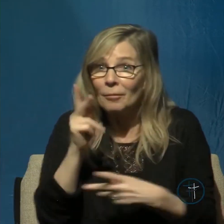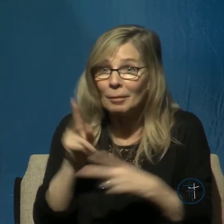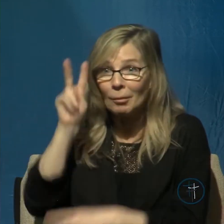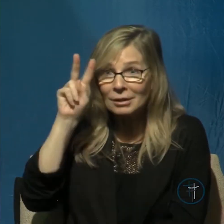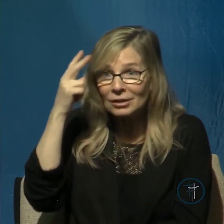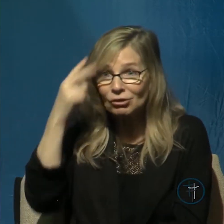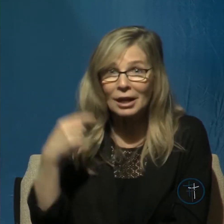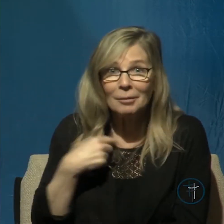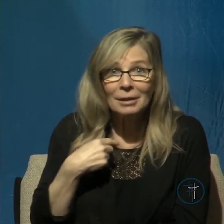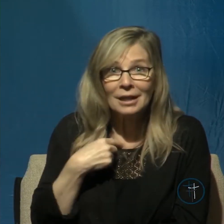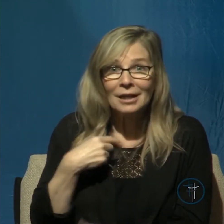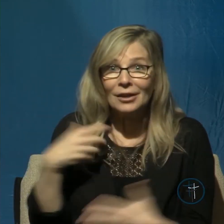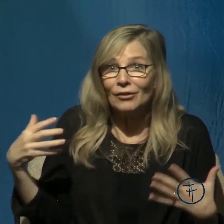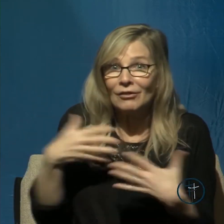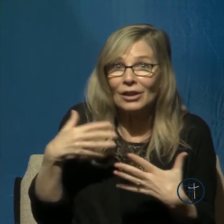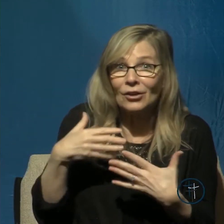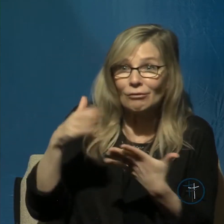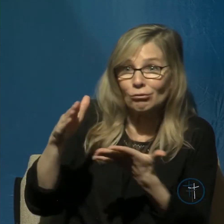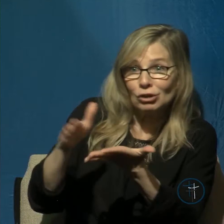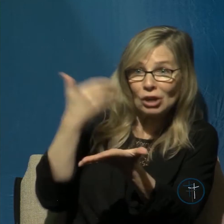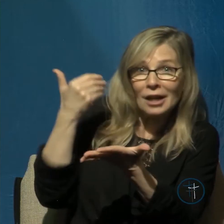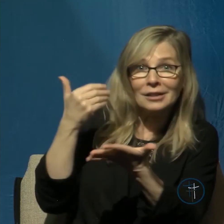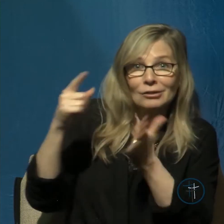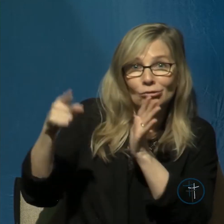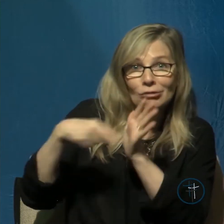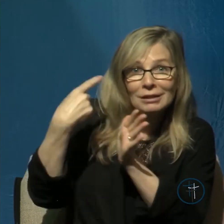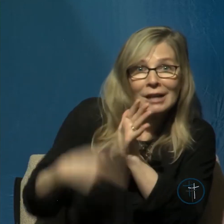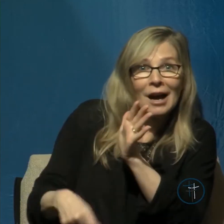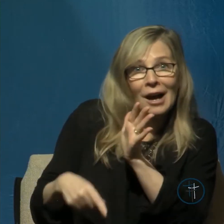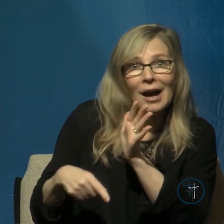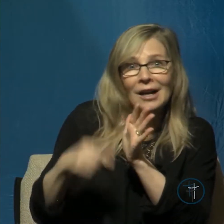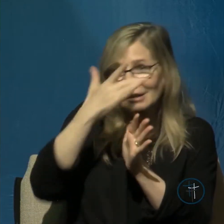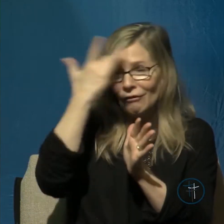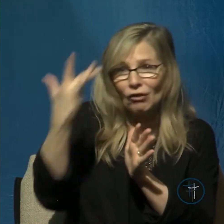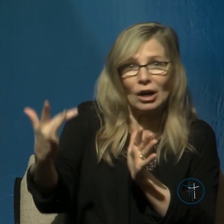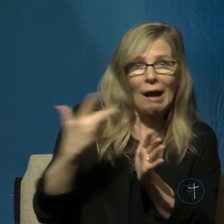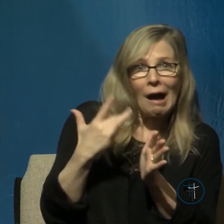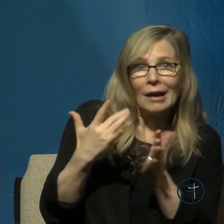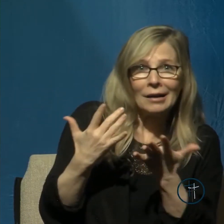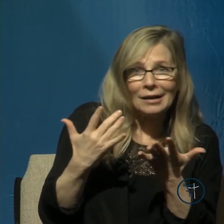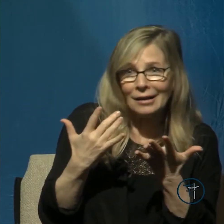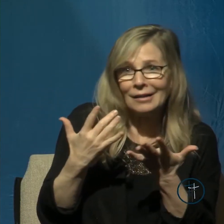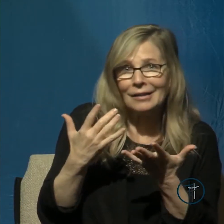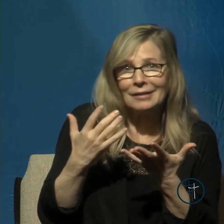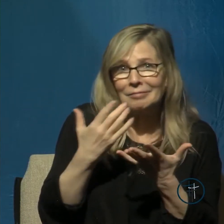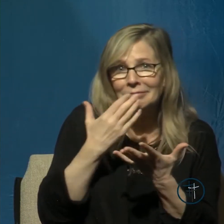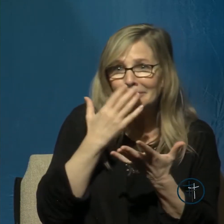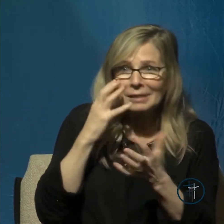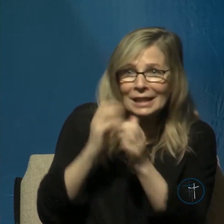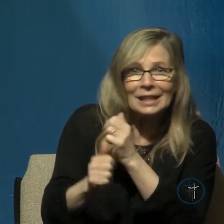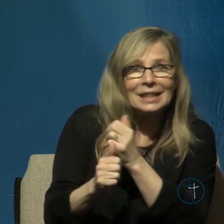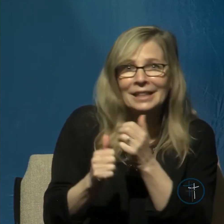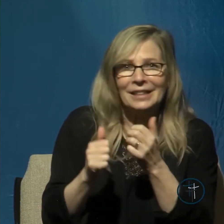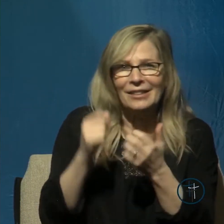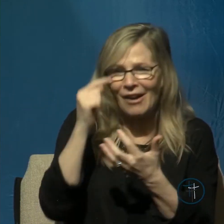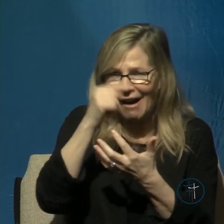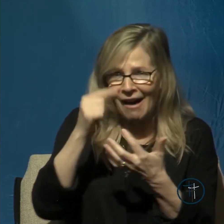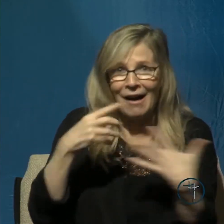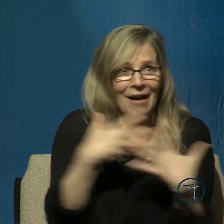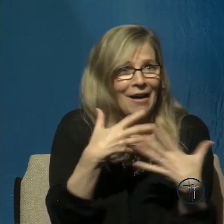rejected or criticized or forgotten or being mistreated. He said what makes matters worse is that at